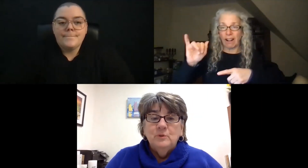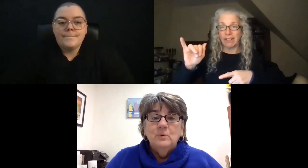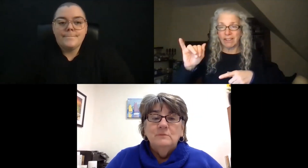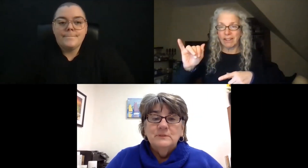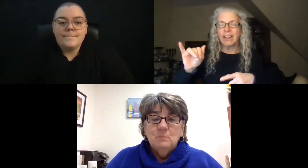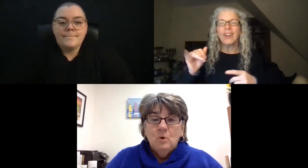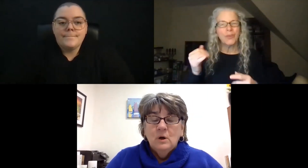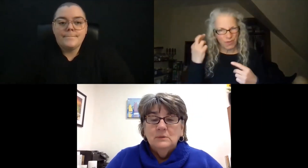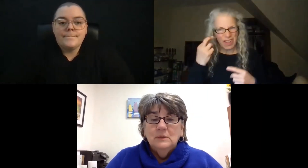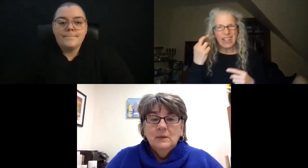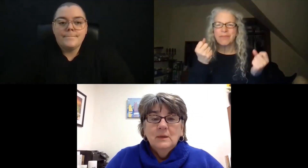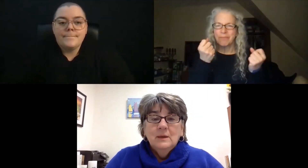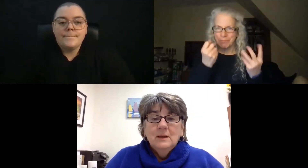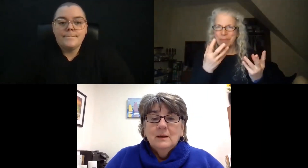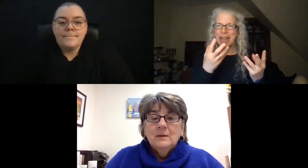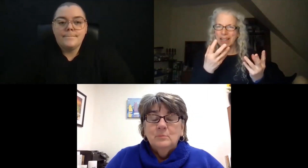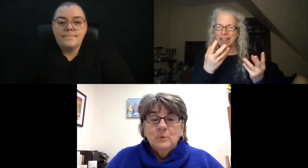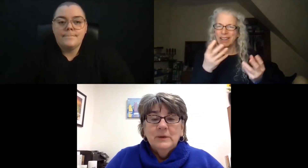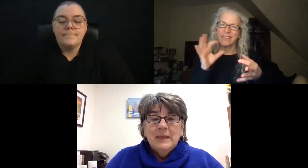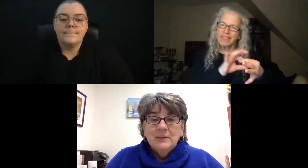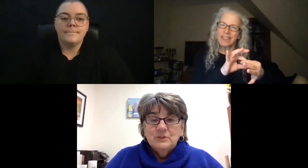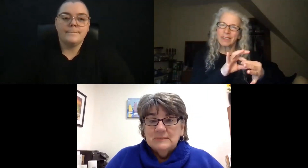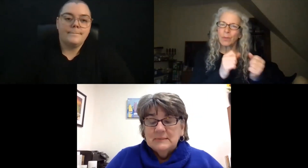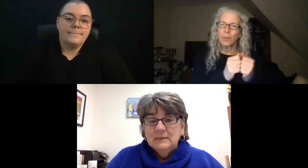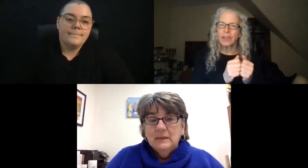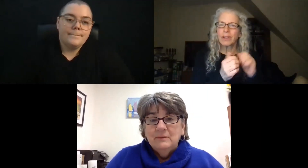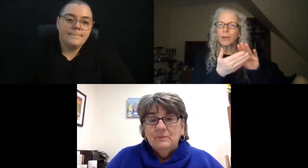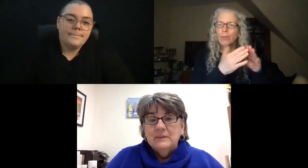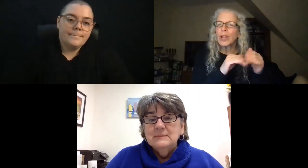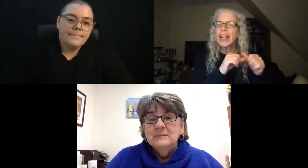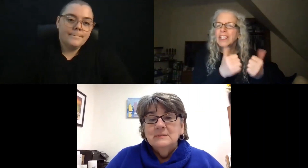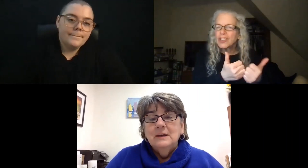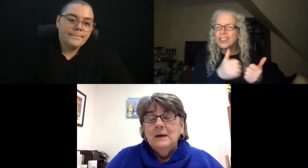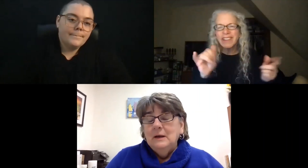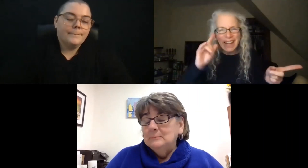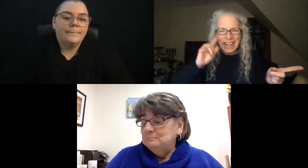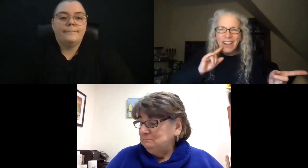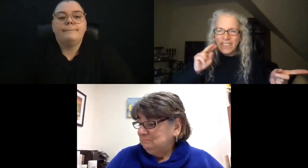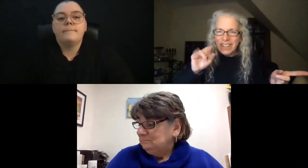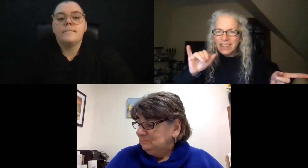the purview of a small community agency like this.